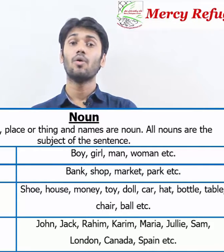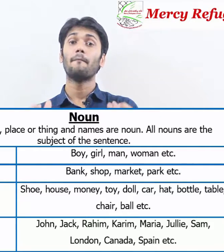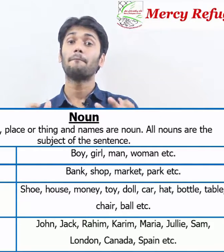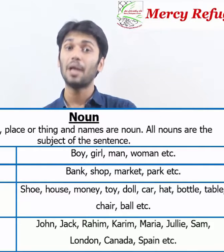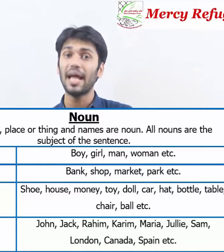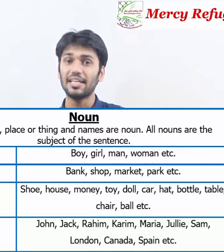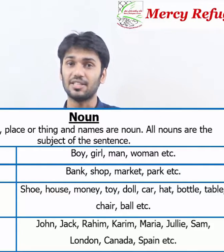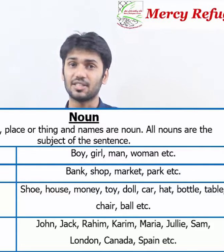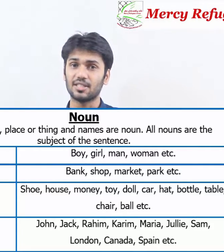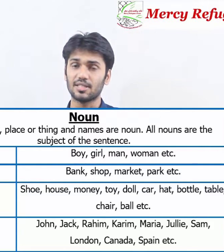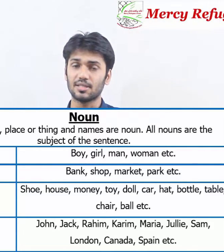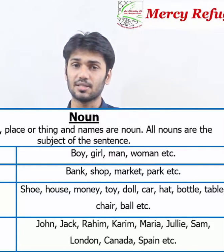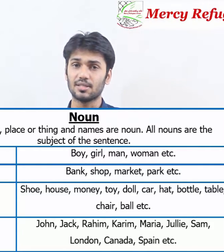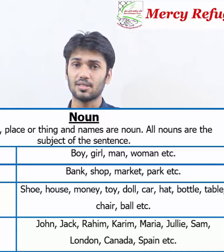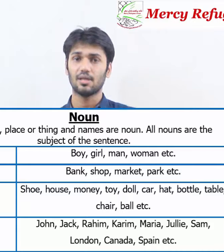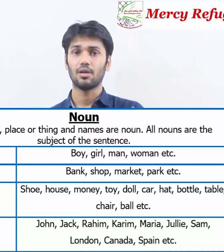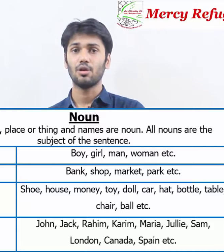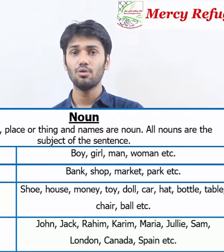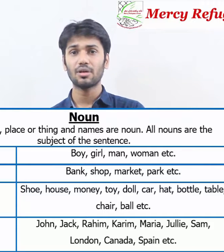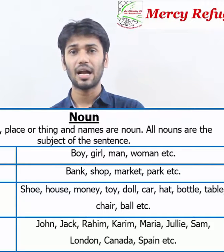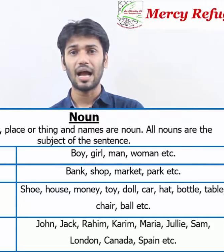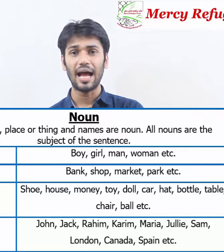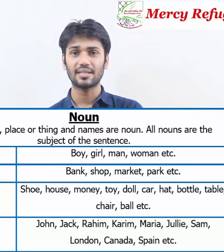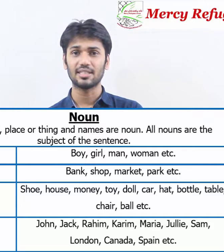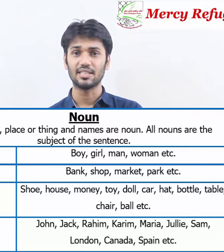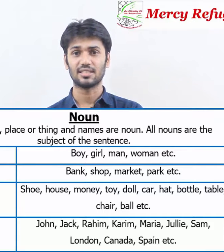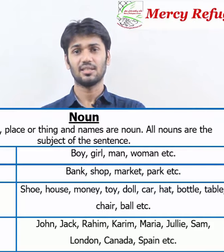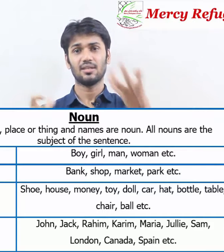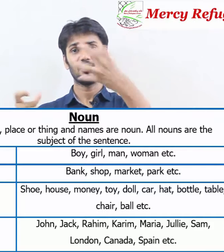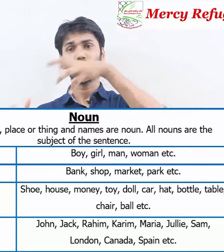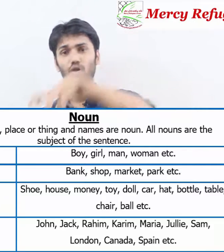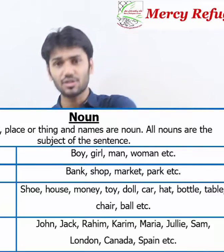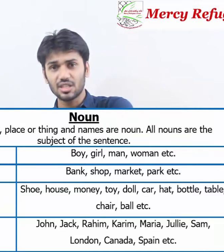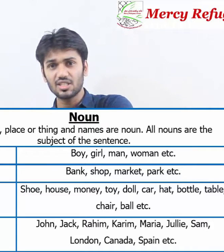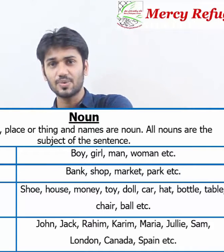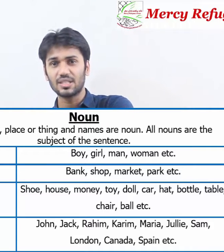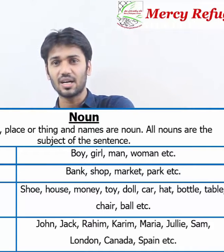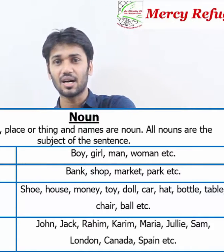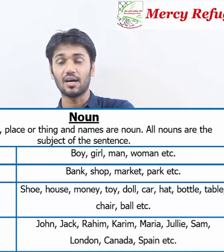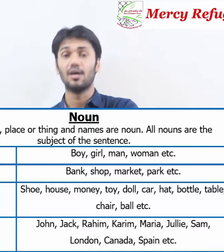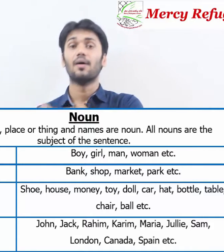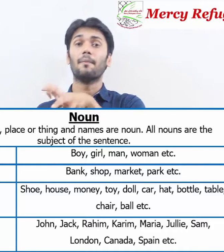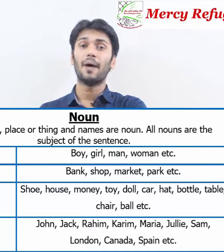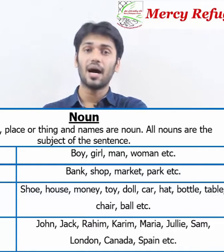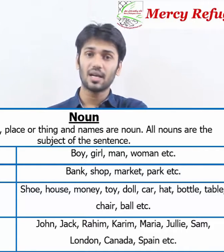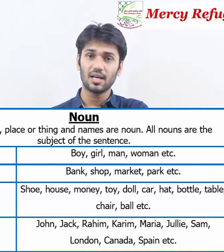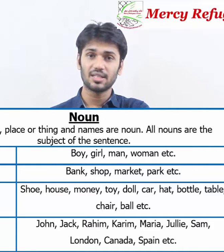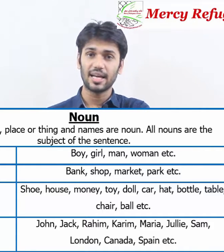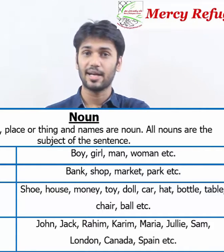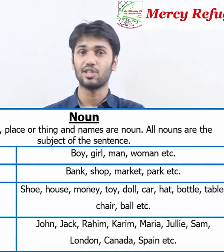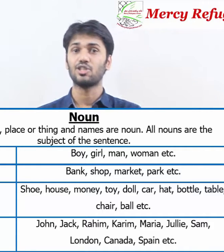place look at this cox's bazaar bangladesh